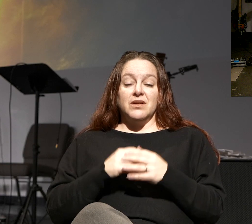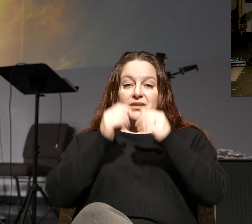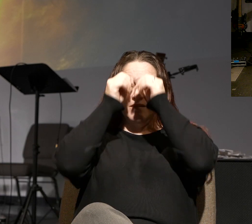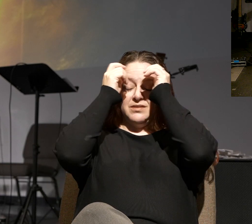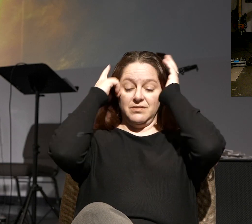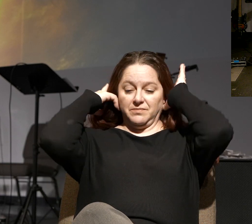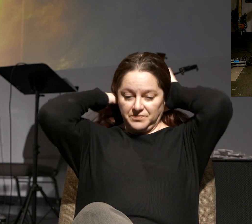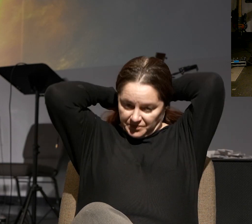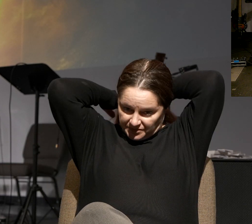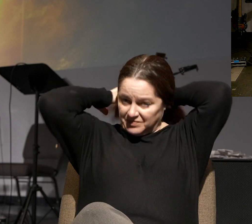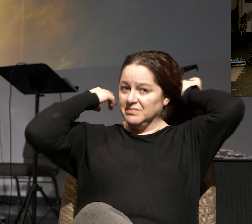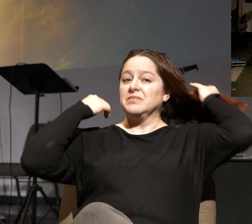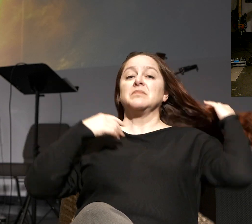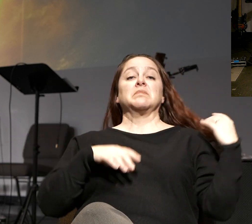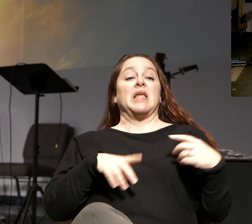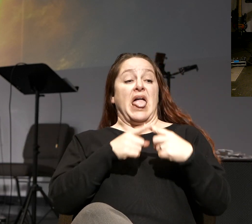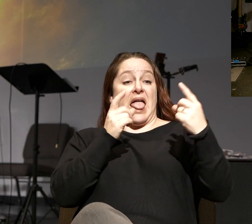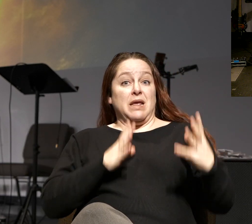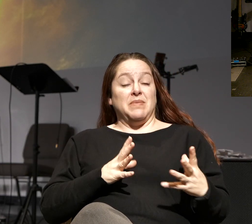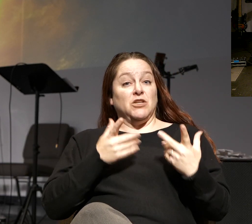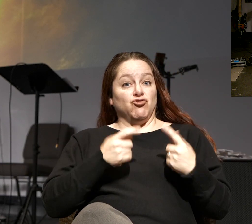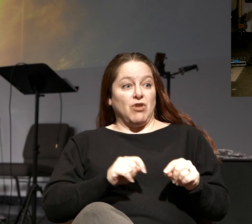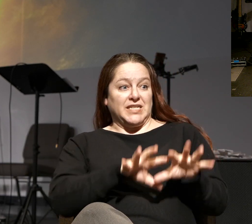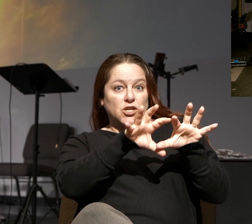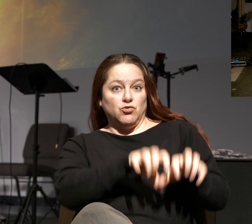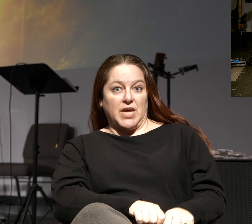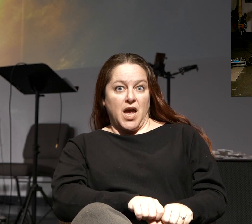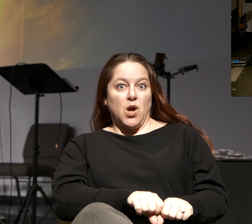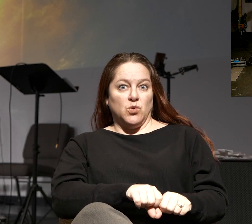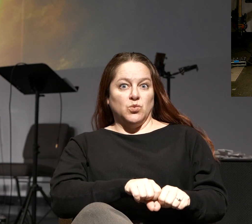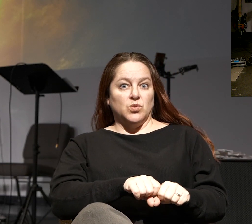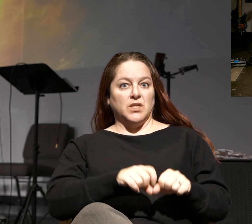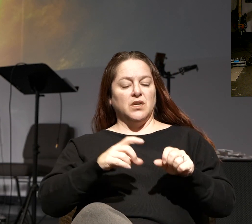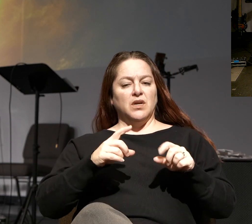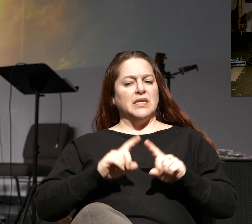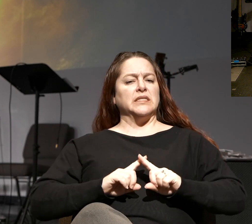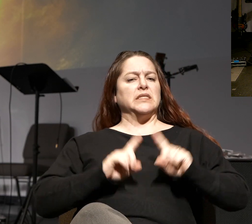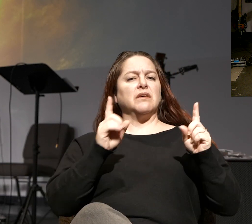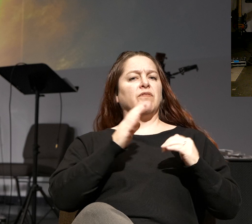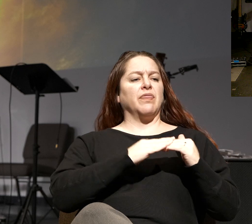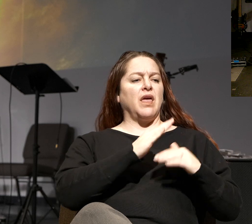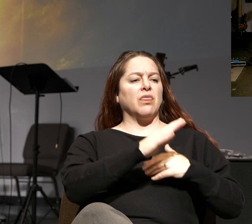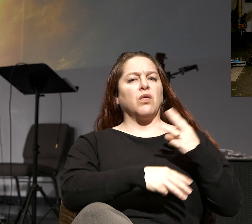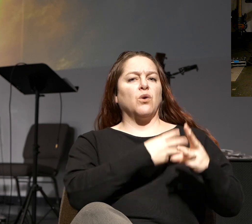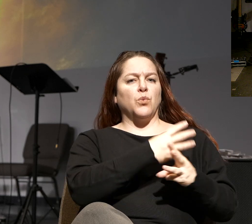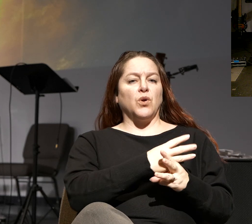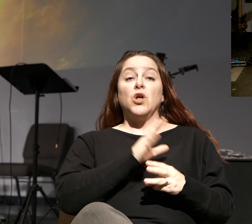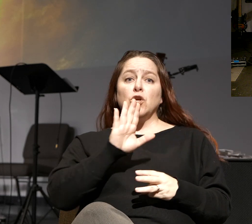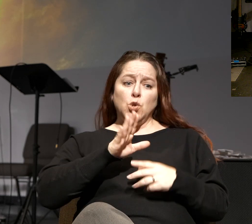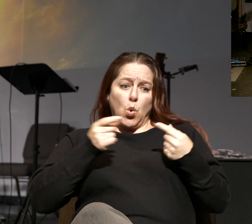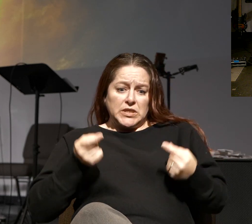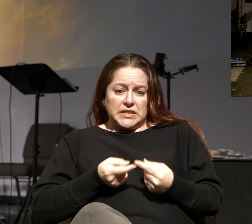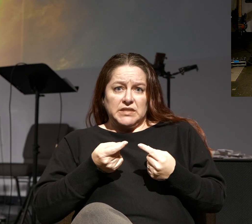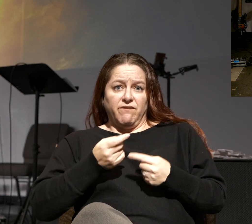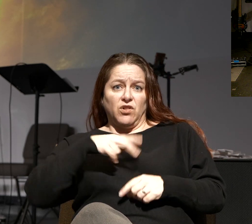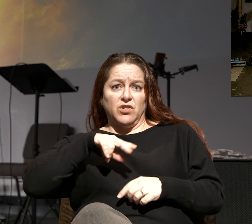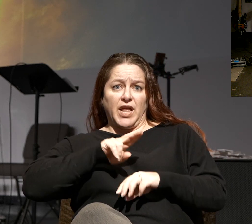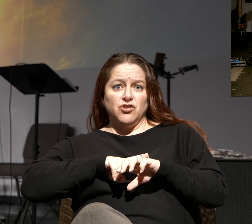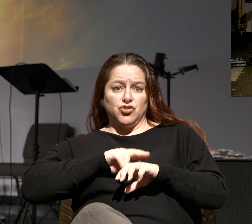The enemy is going to try to take you down. Values of this world are contrary to what we believe. Your own sinful nature, you're going to battle that.